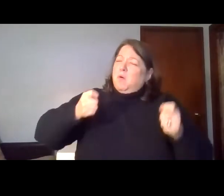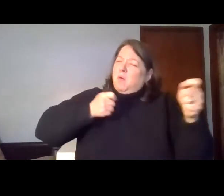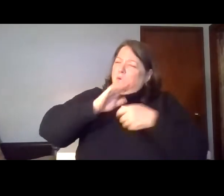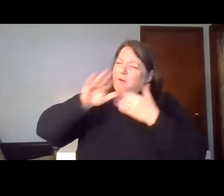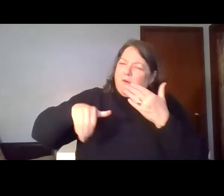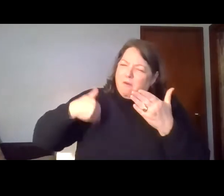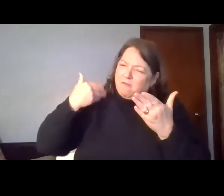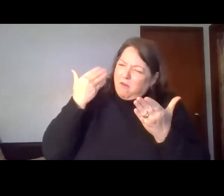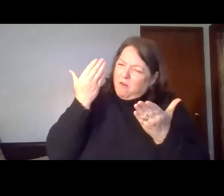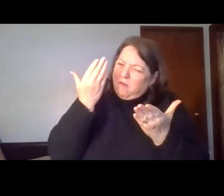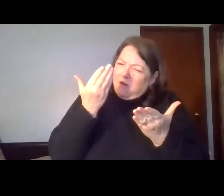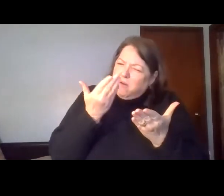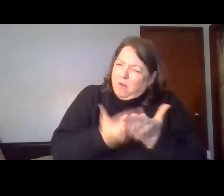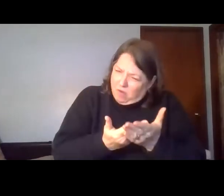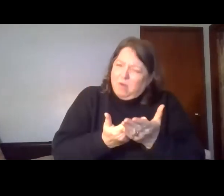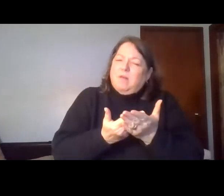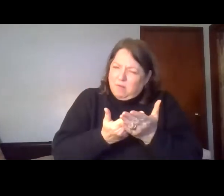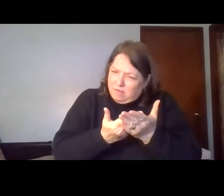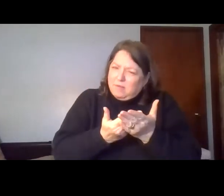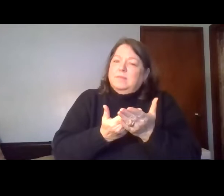of all.